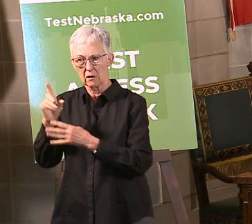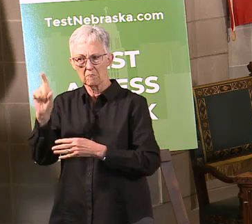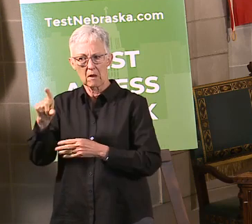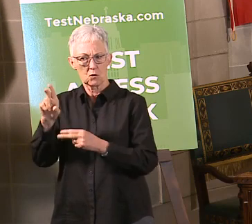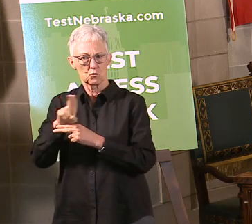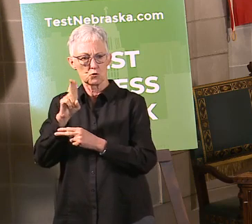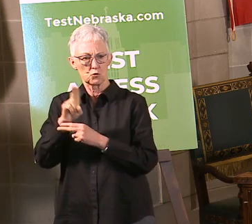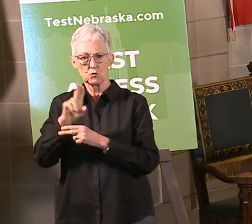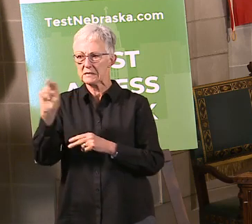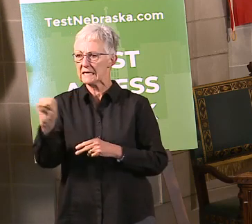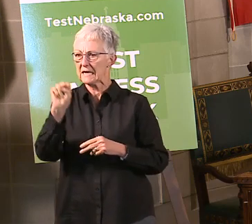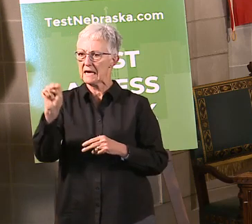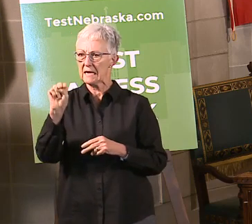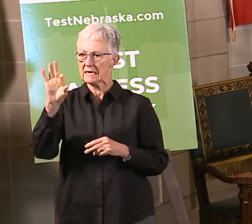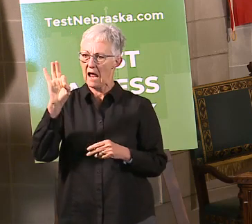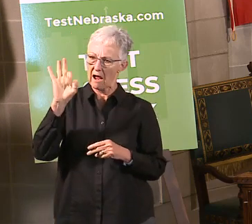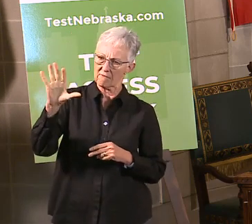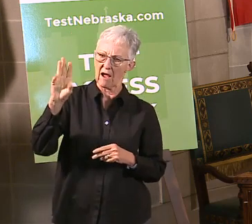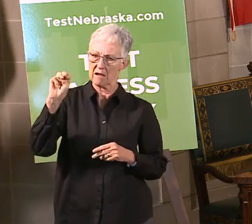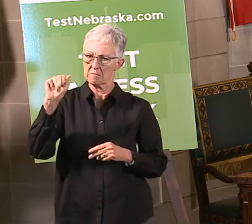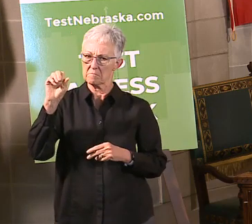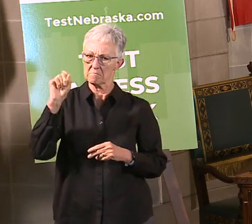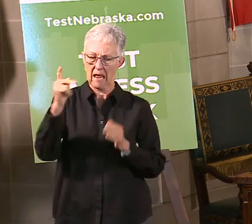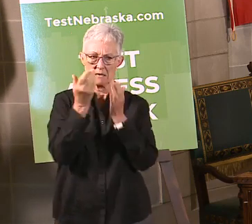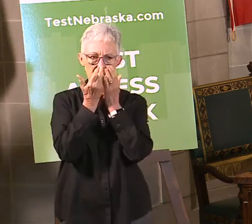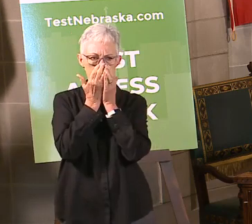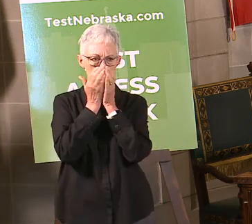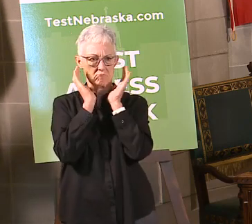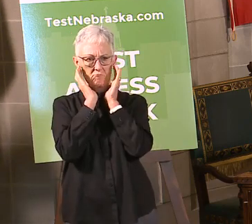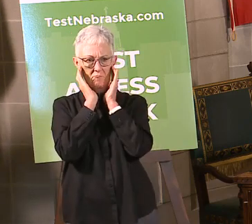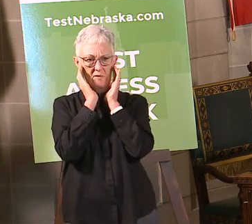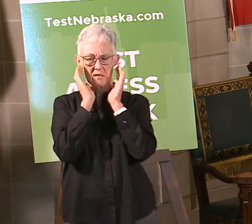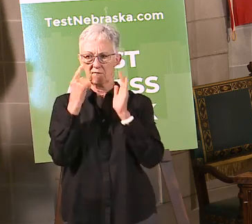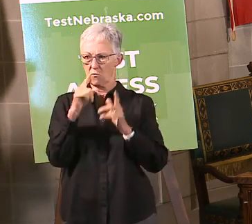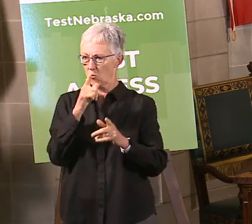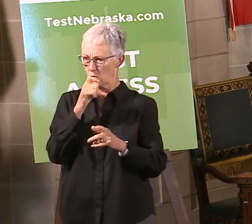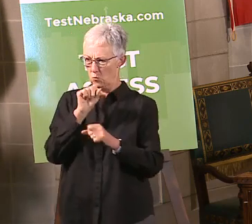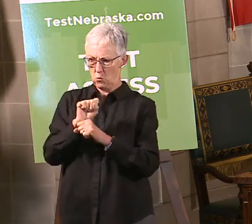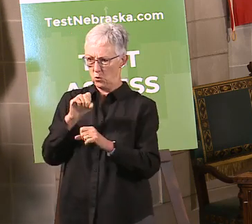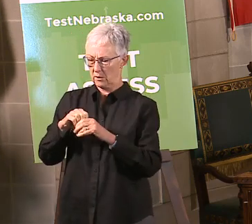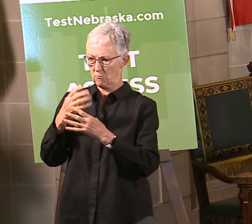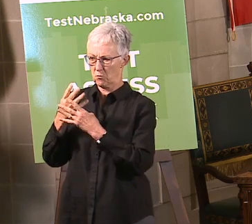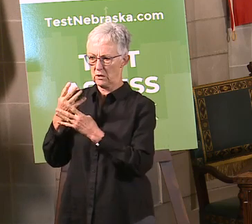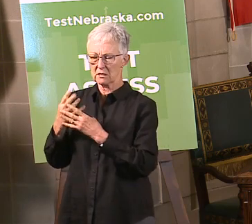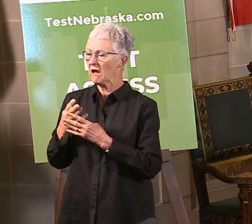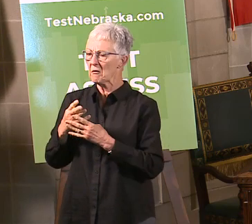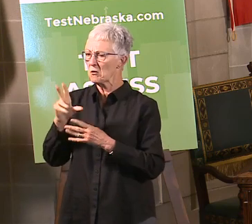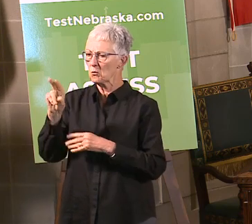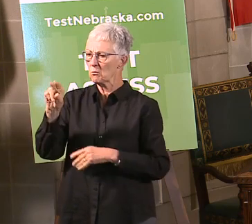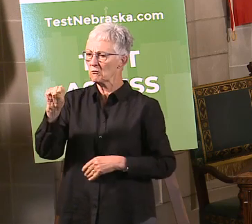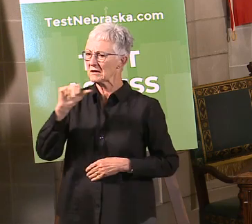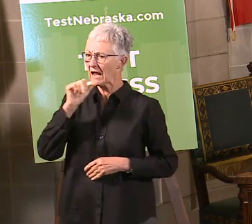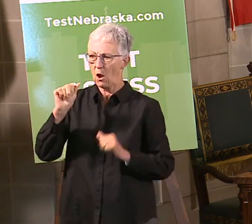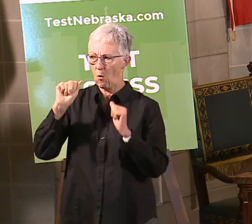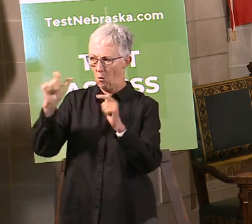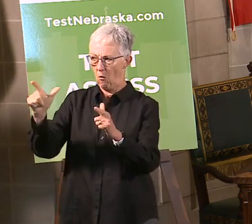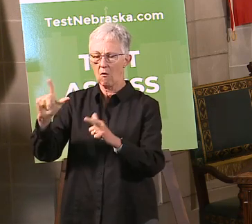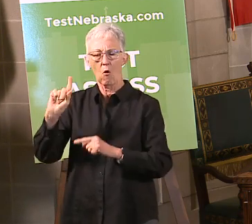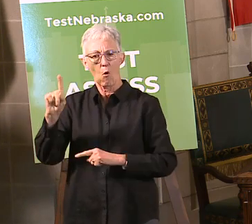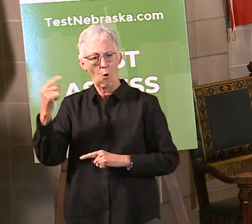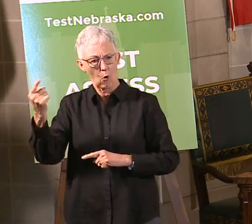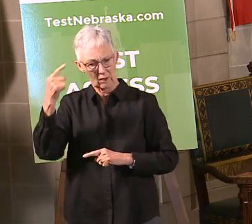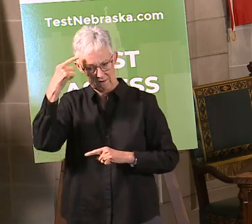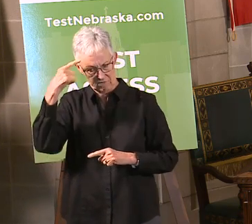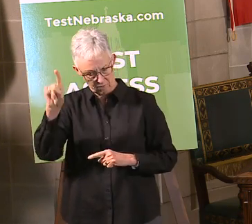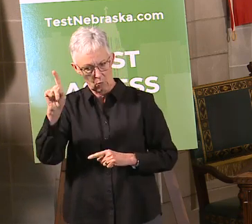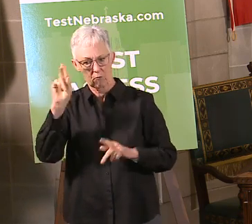N95s for specific instances, we're using N95s for those specific instances. But, again, we don't need to be using up